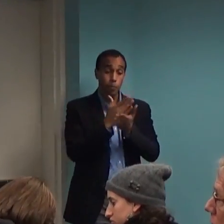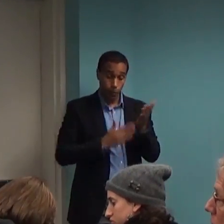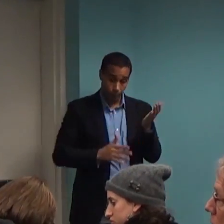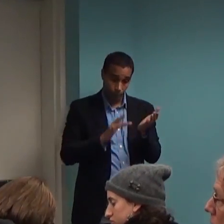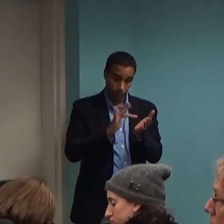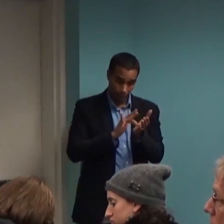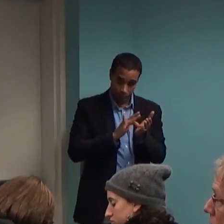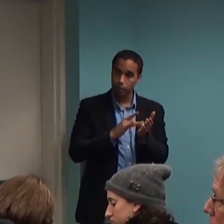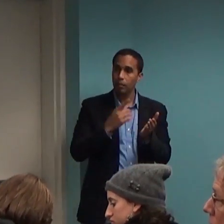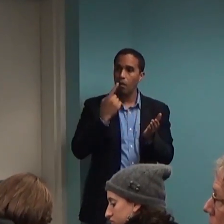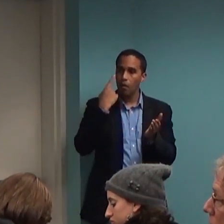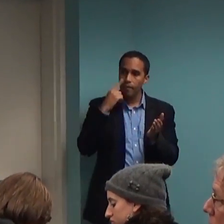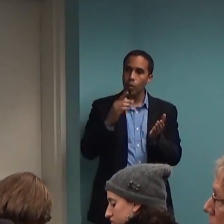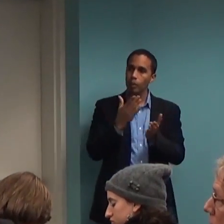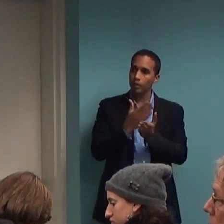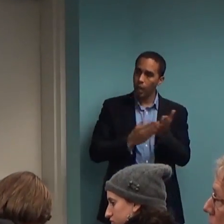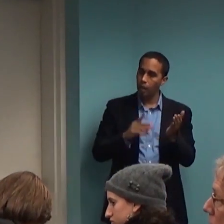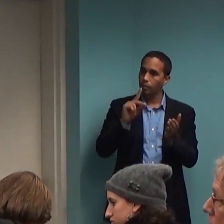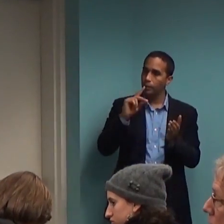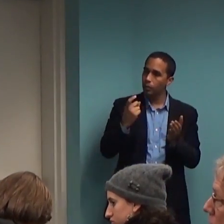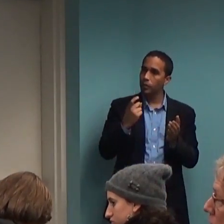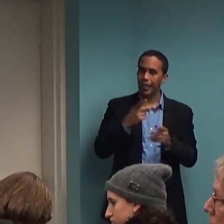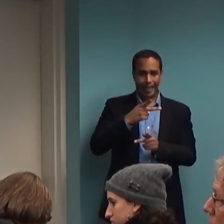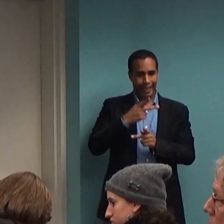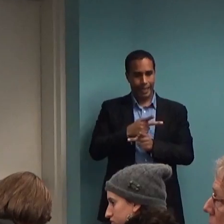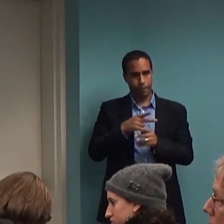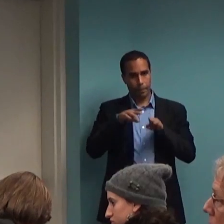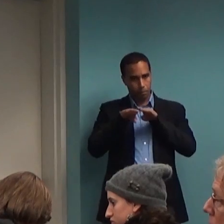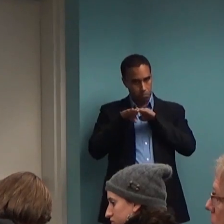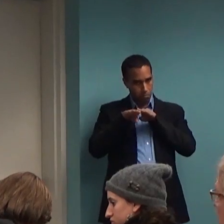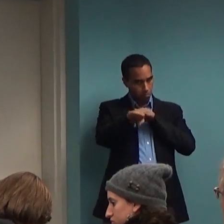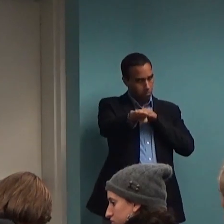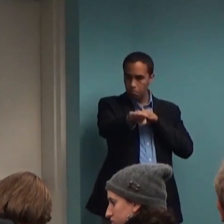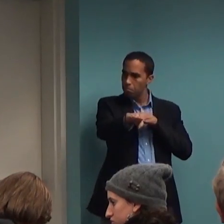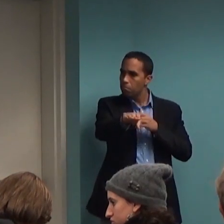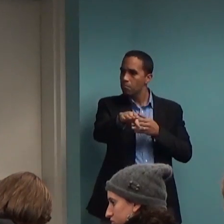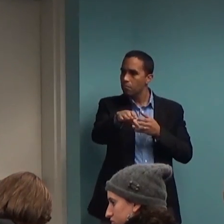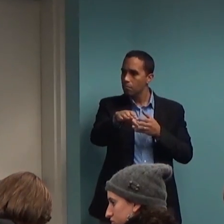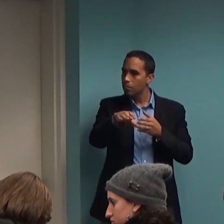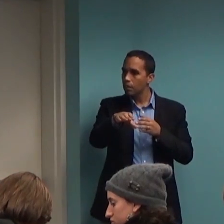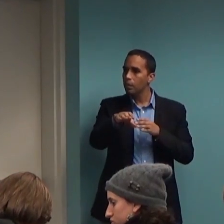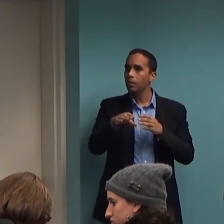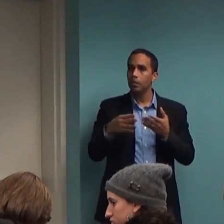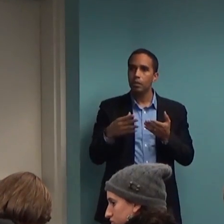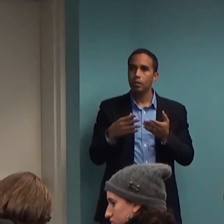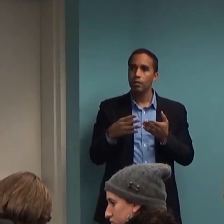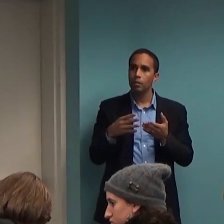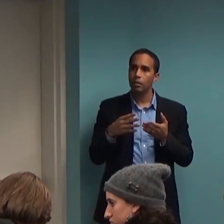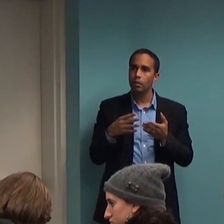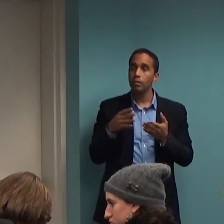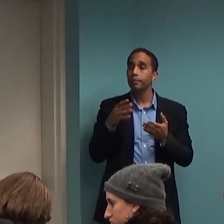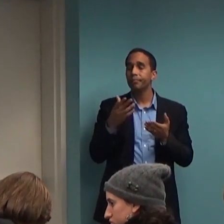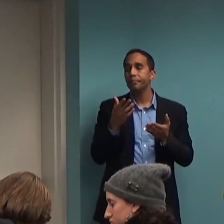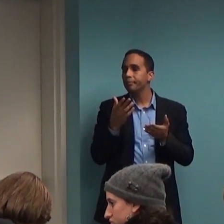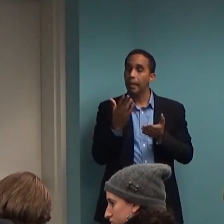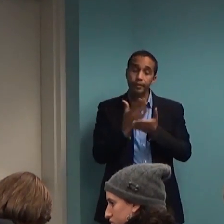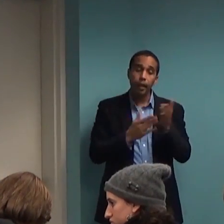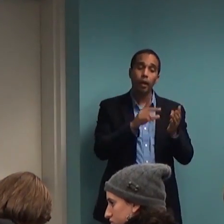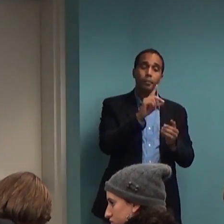diagnoses, I assume, keep the stable baseline which you need. So sort of like, once you're reduced, are there some diagnoses more than others that you support